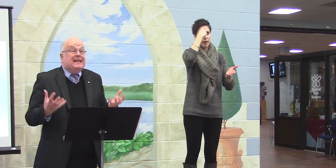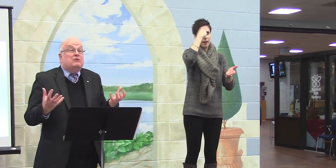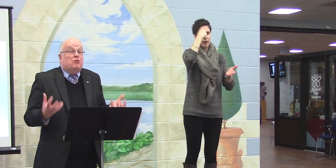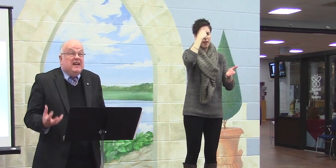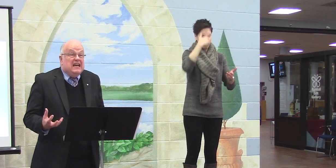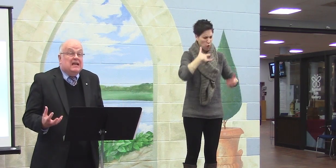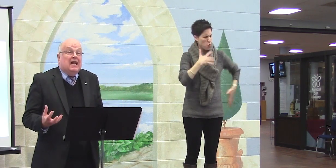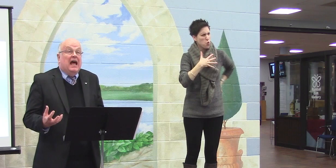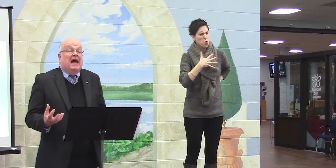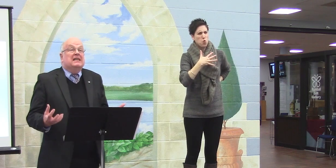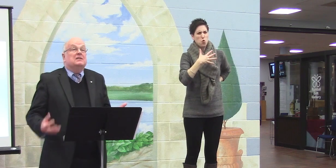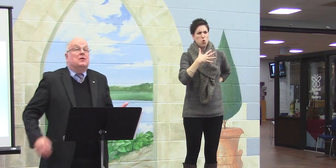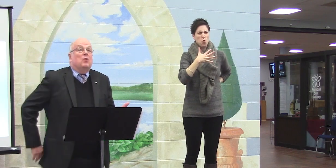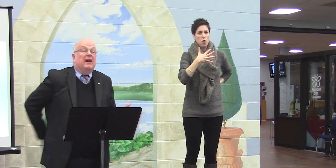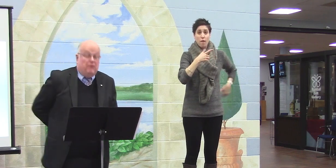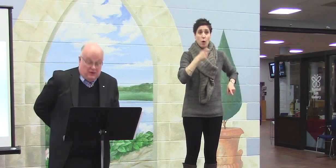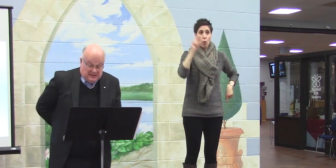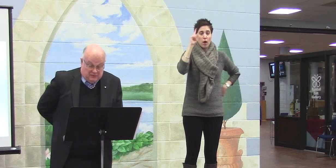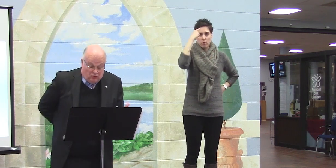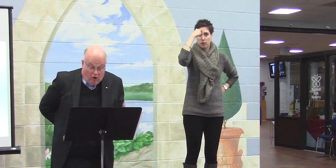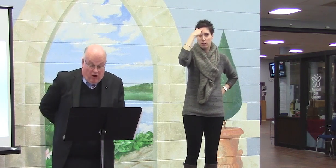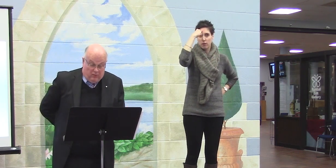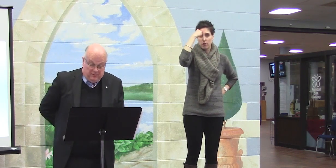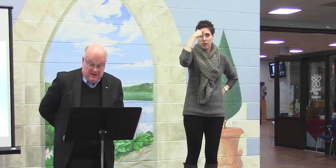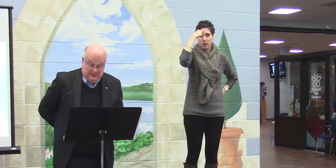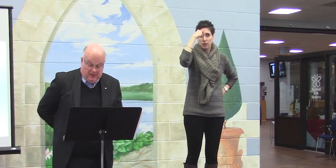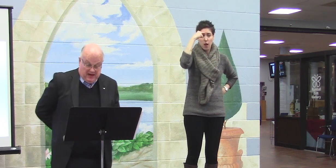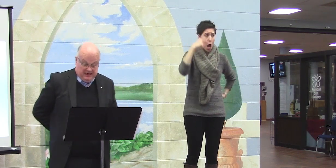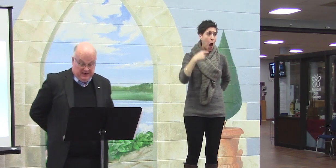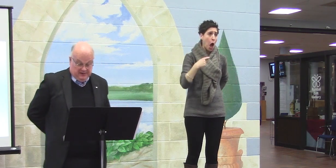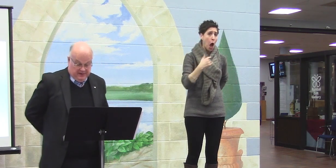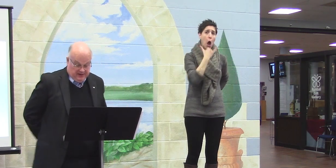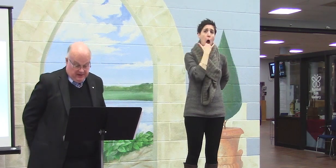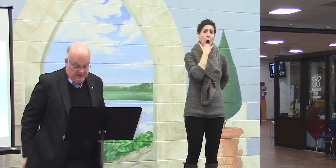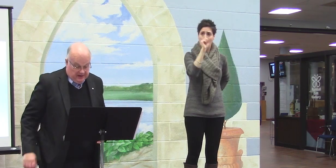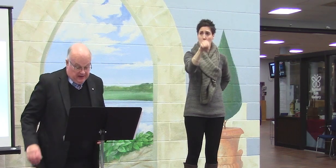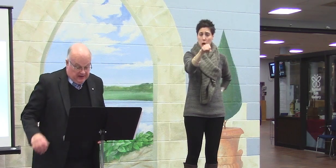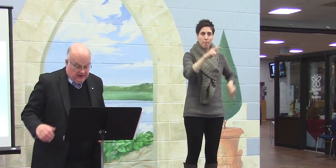It's It's as real as whatever is wrong with my spine.